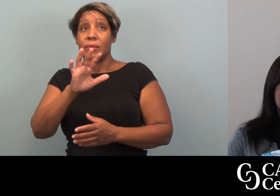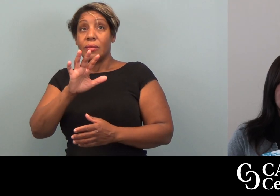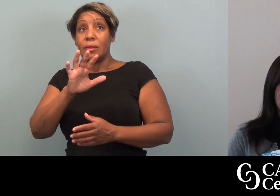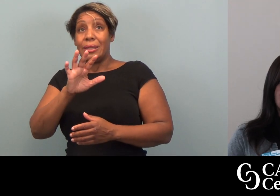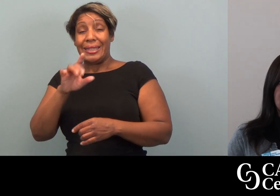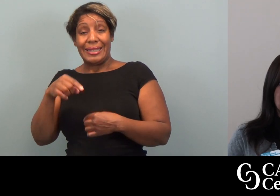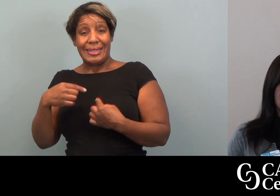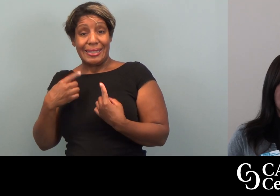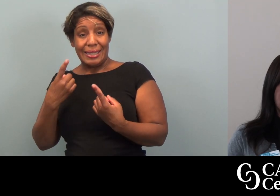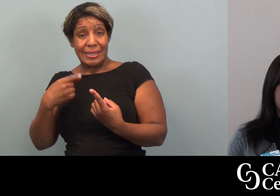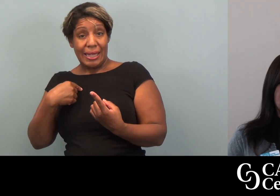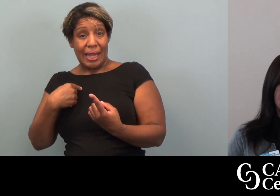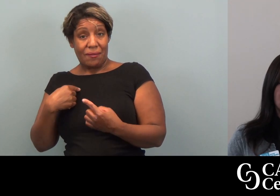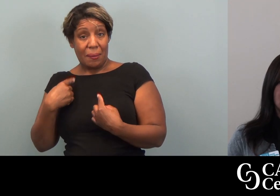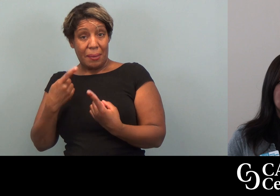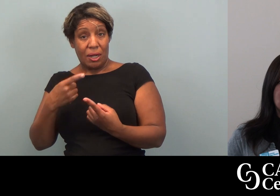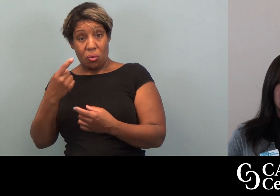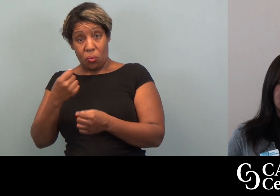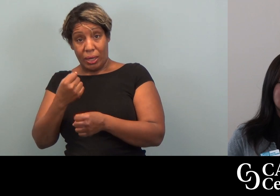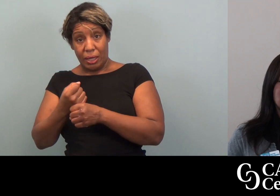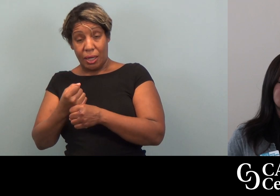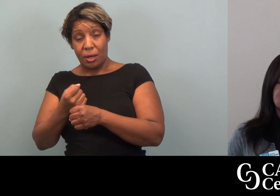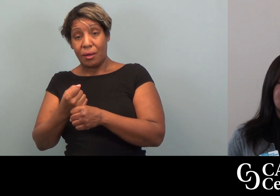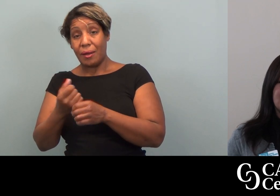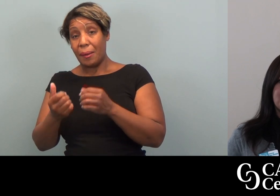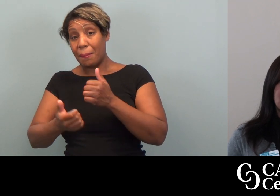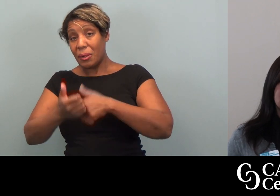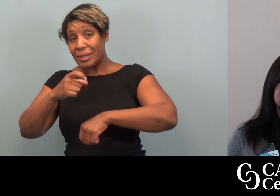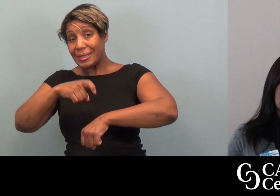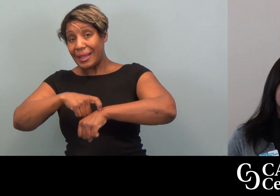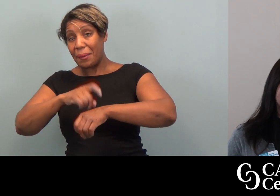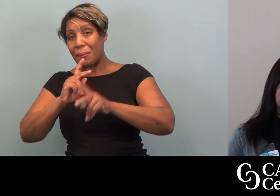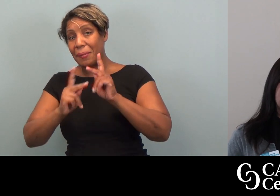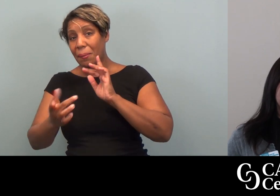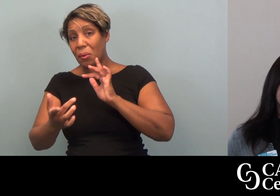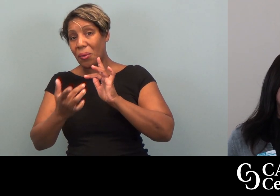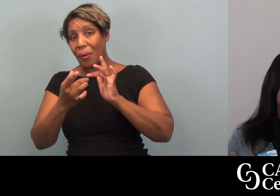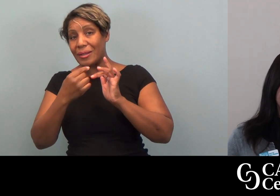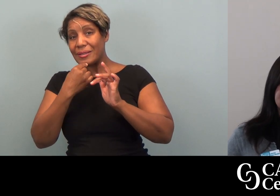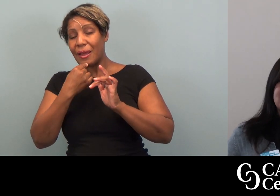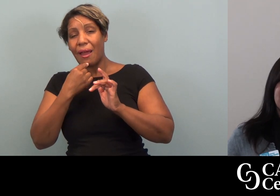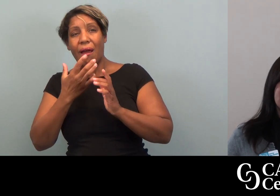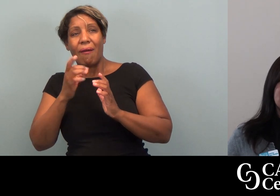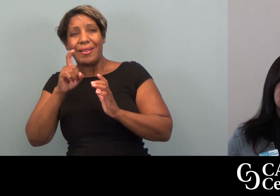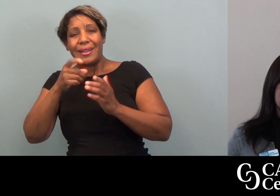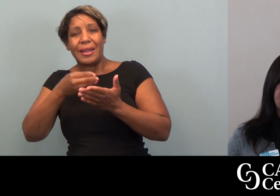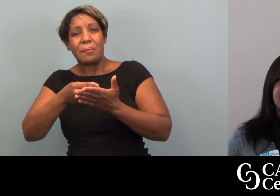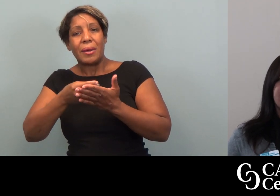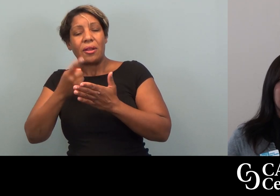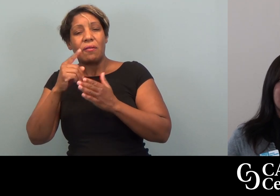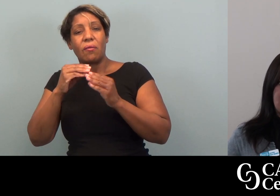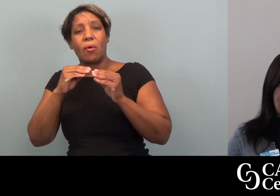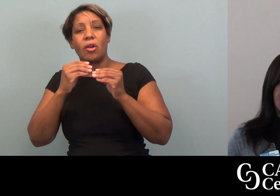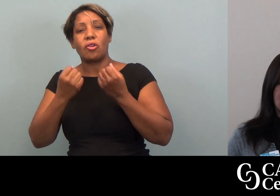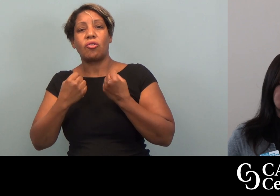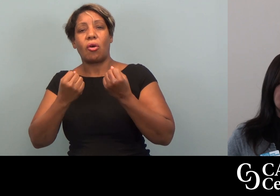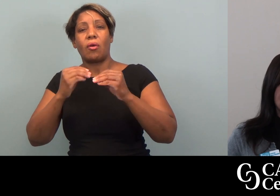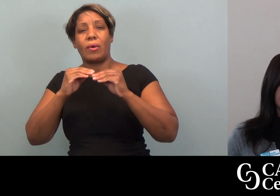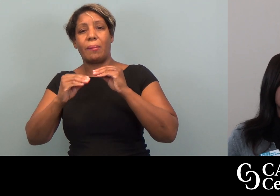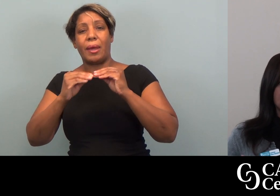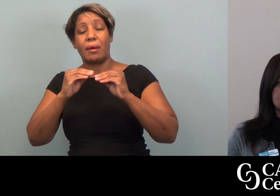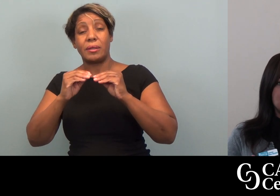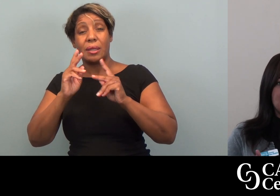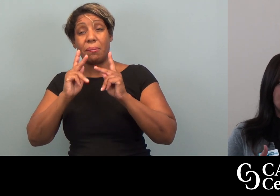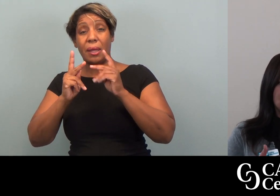In about the year that I've been here, one of the calls I get most often are, do you just have money for repairs?